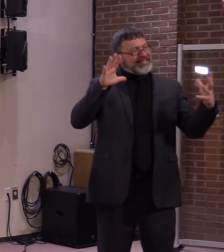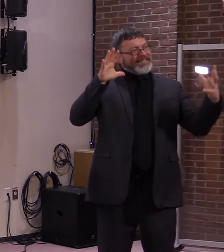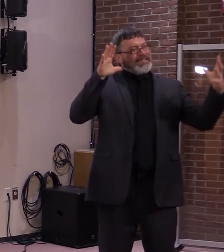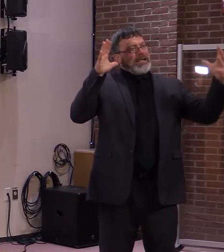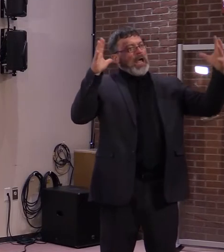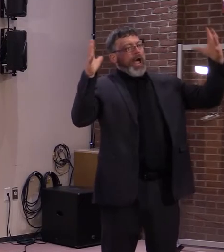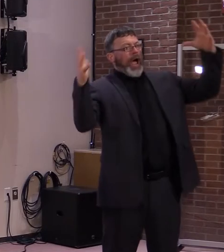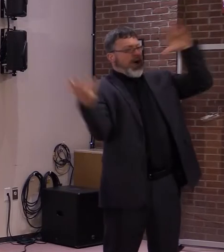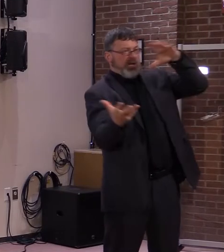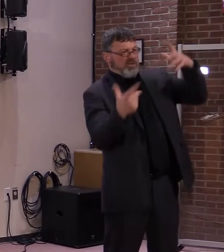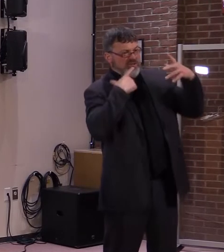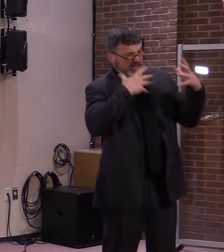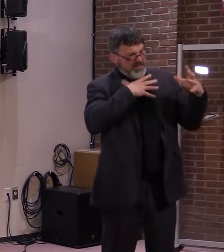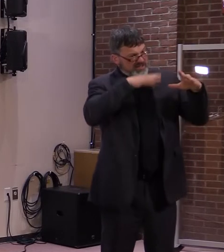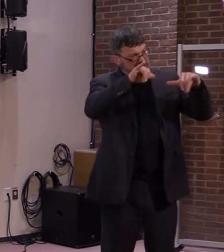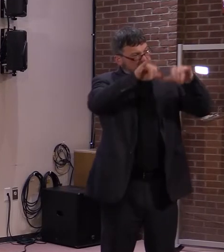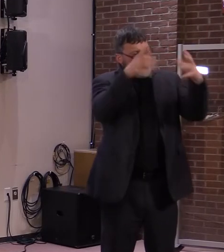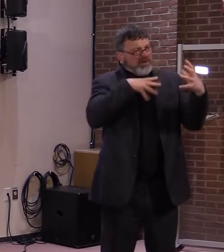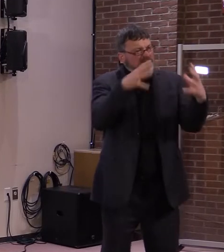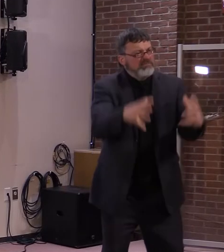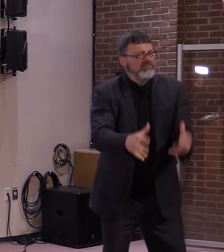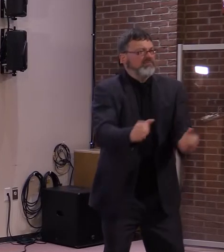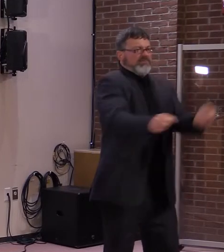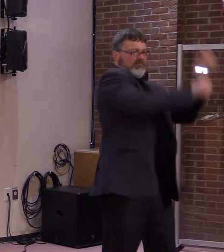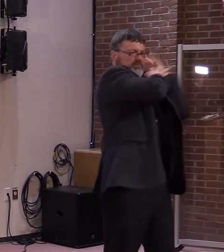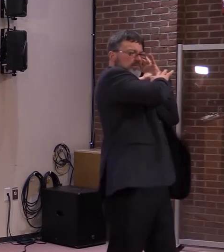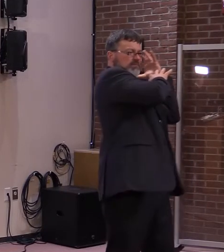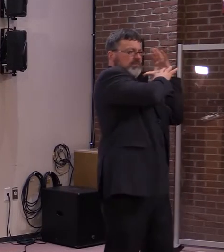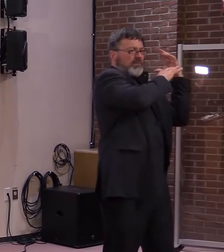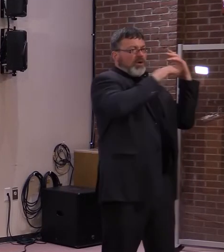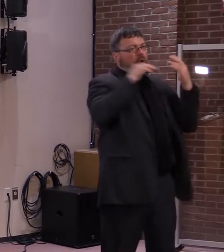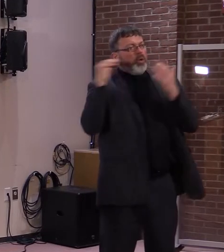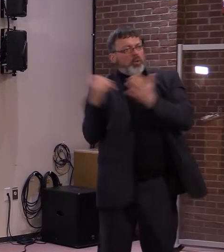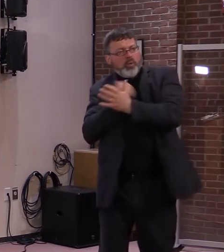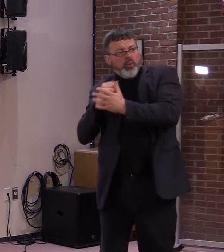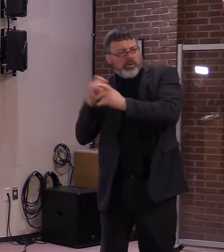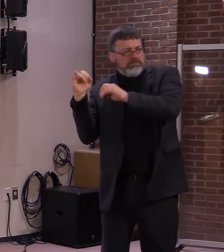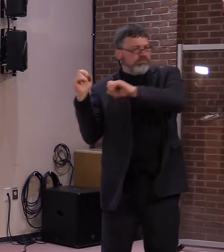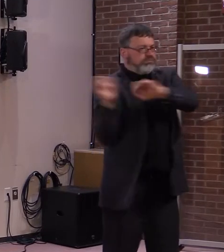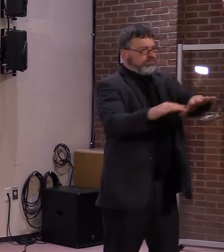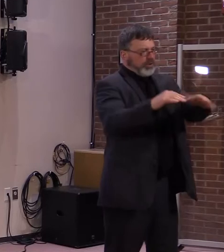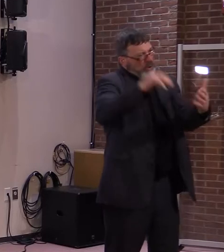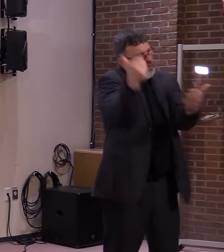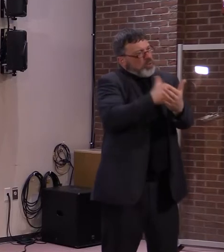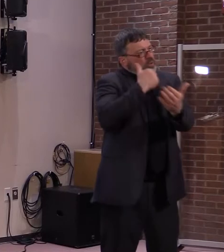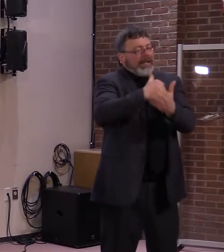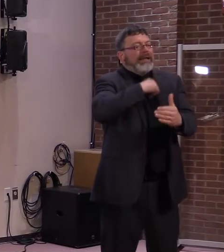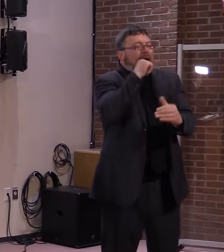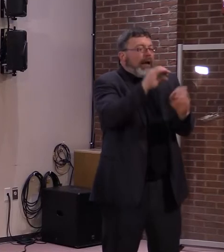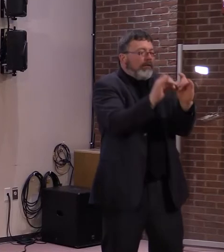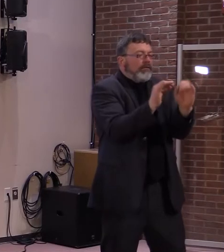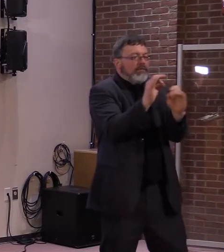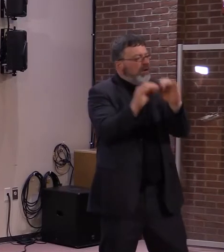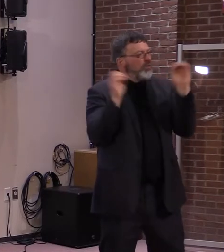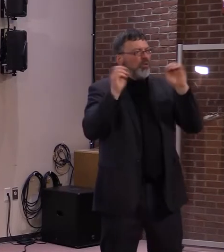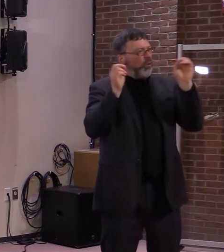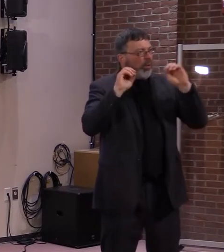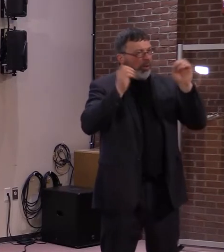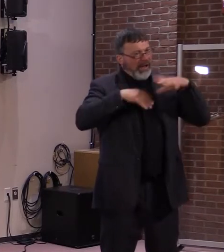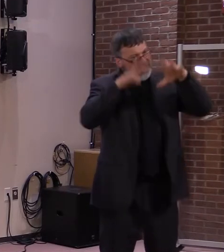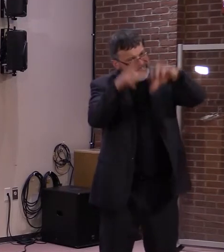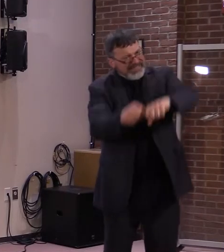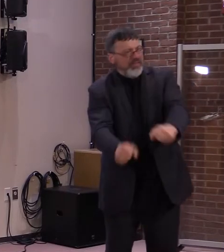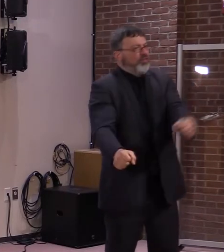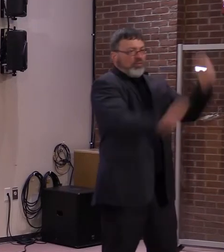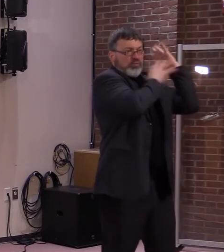of the mainframe, and that's been standing in the way for a number of years. We've advocated for that. And in better times, you know, I